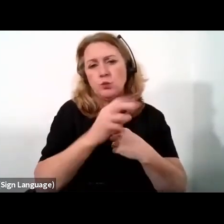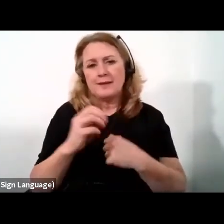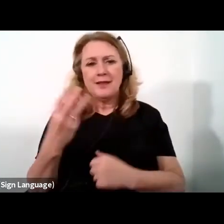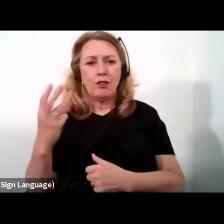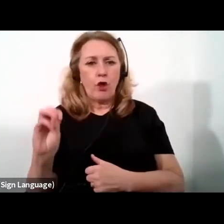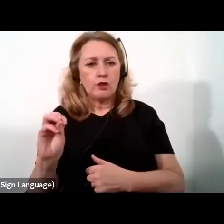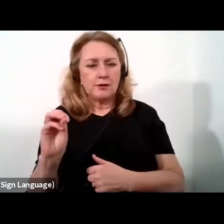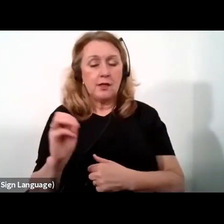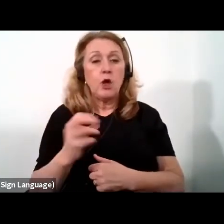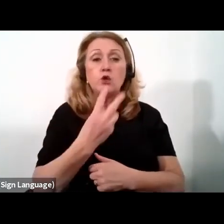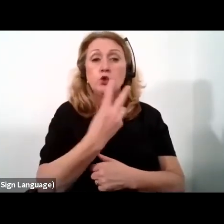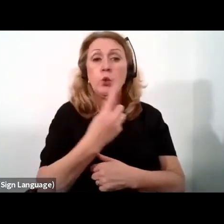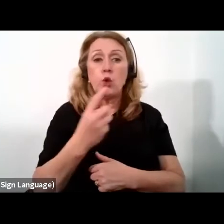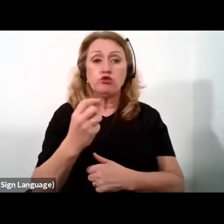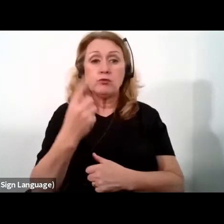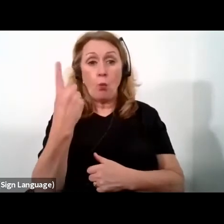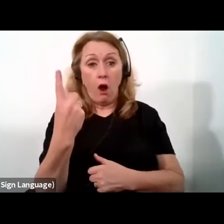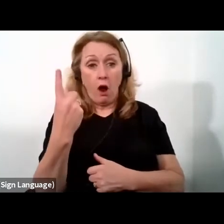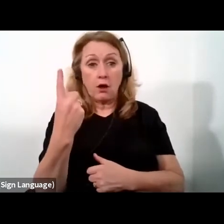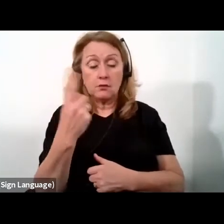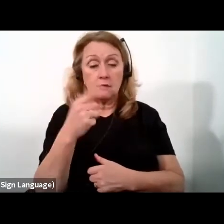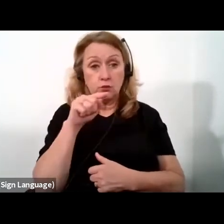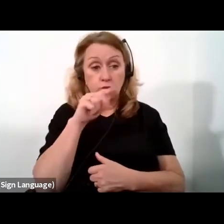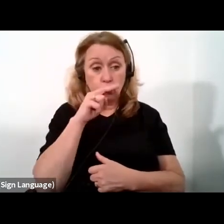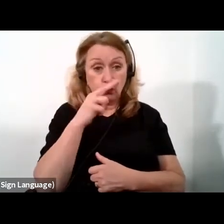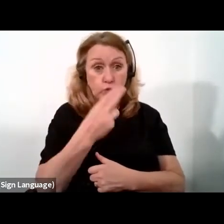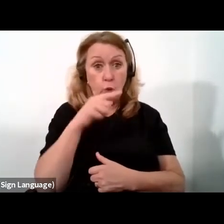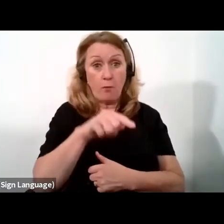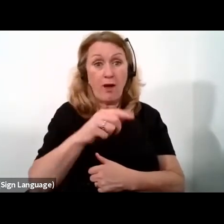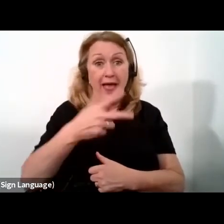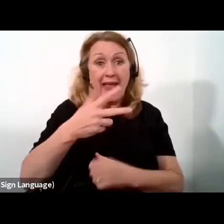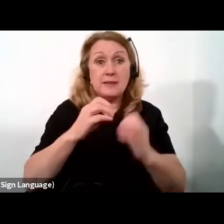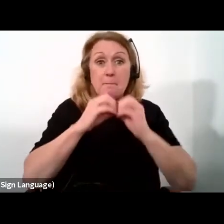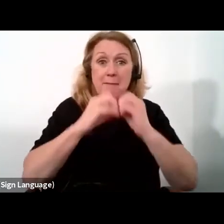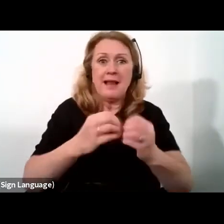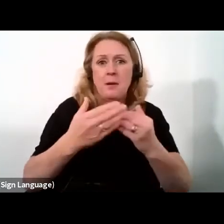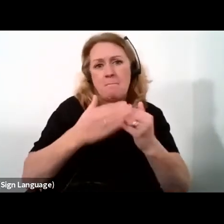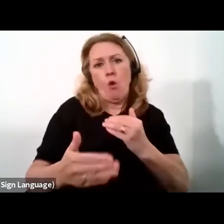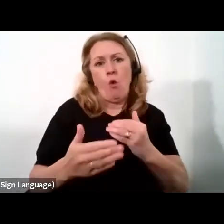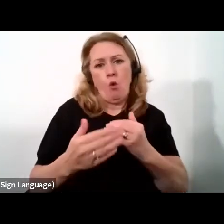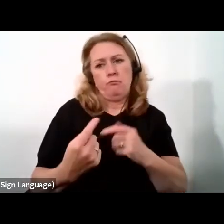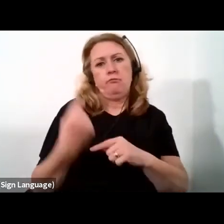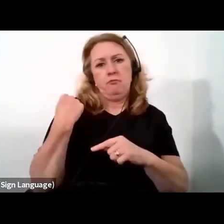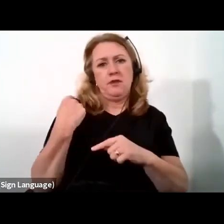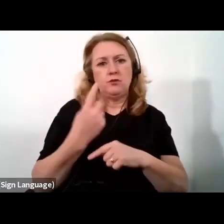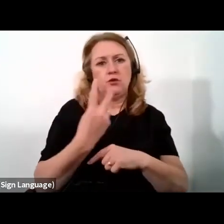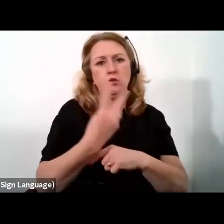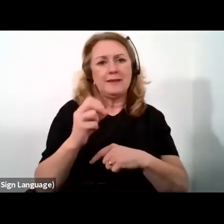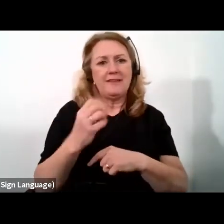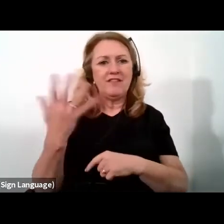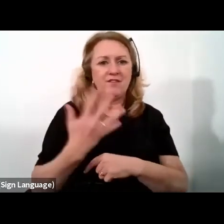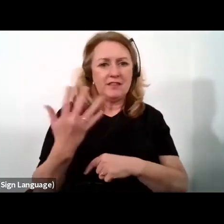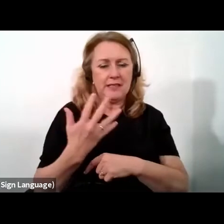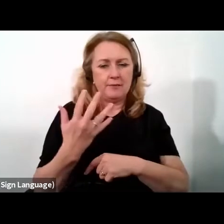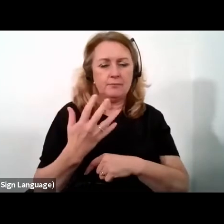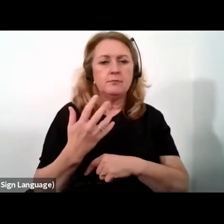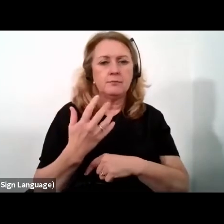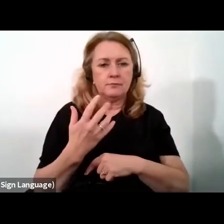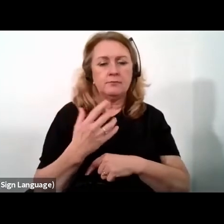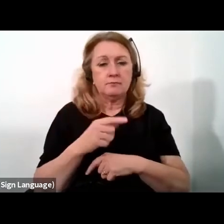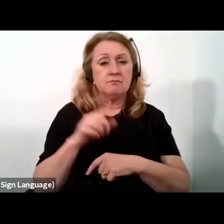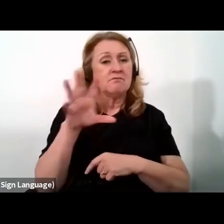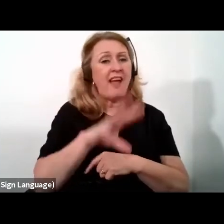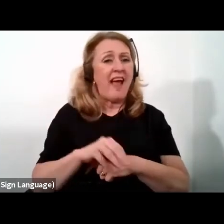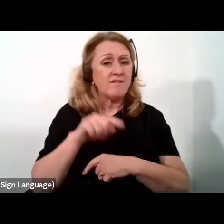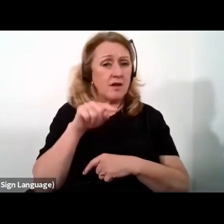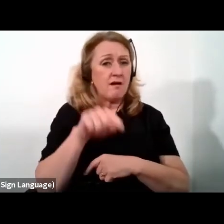$201.28 billion more than it did in 2015. Africa is